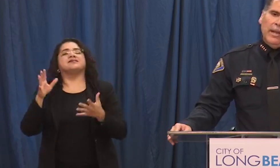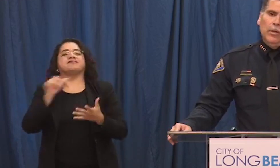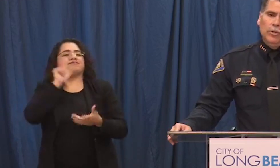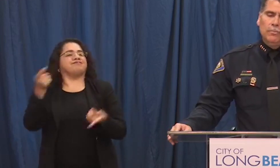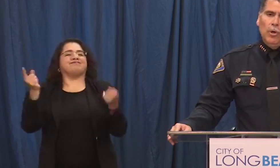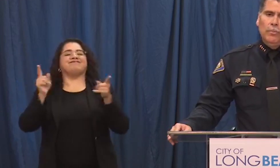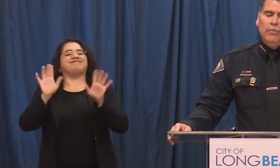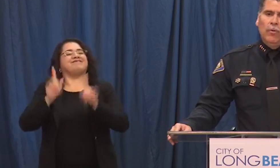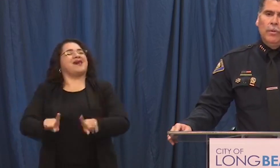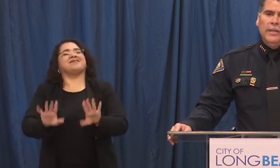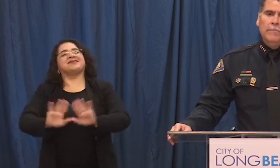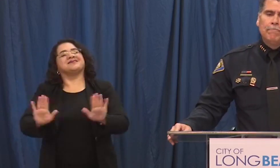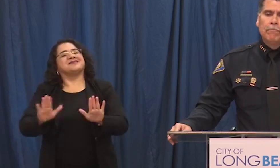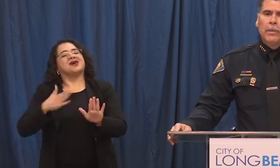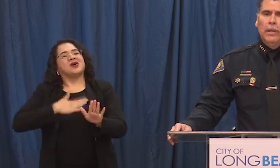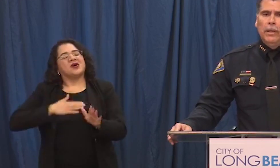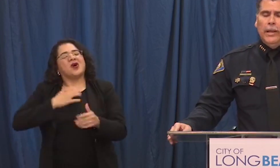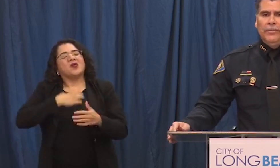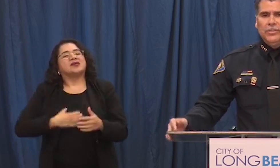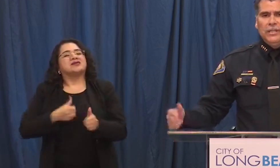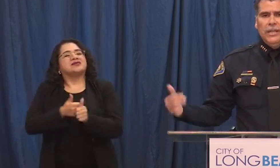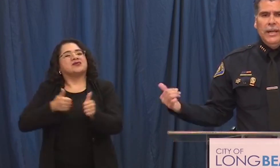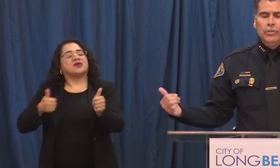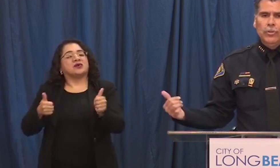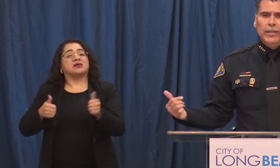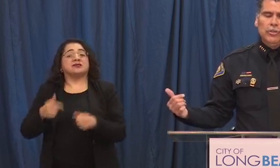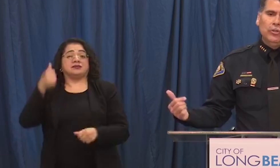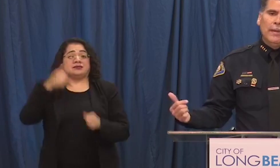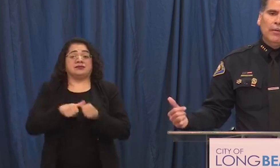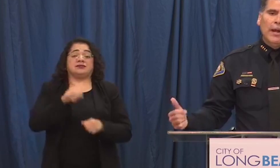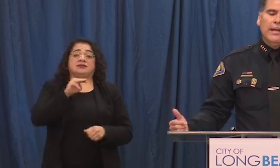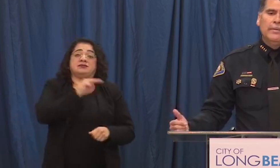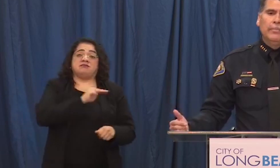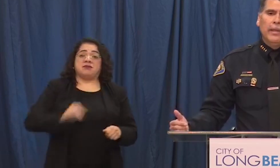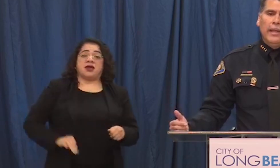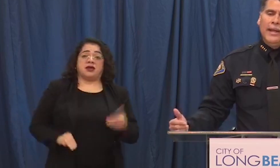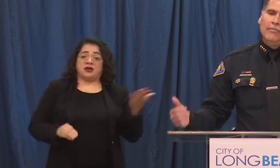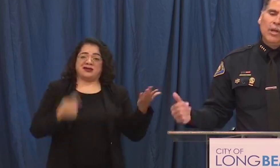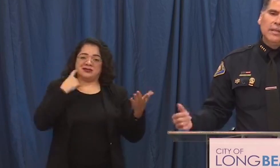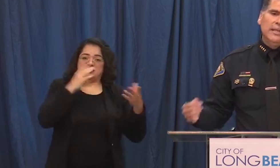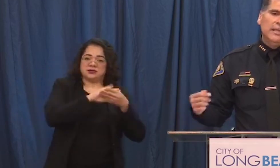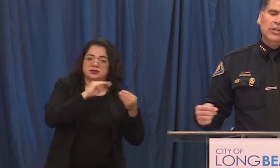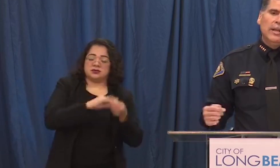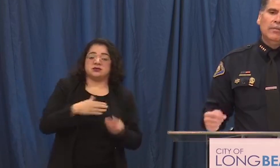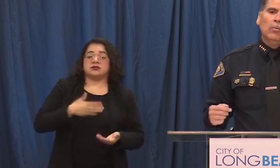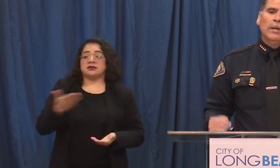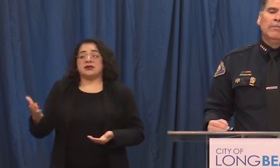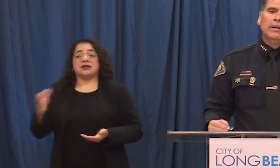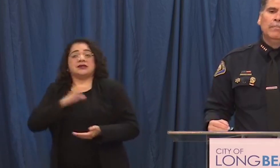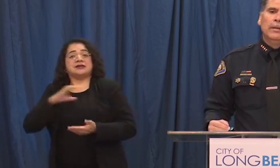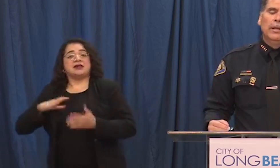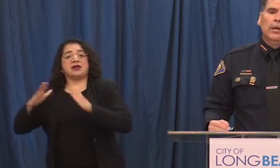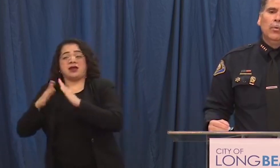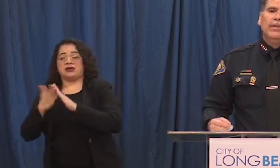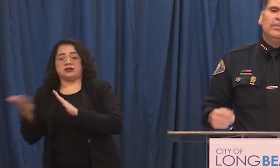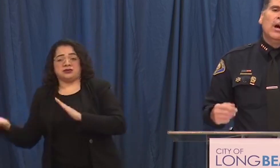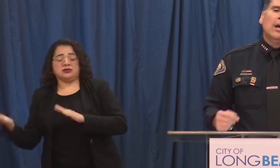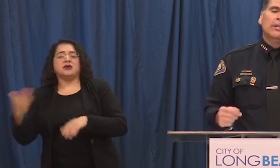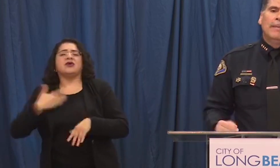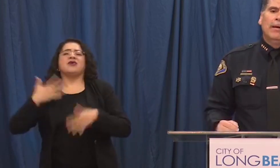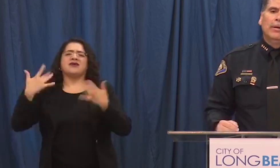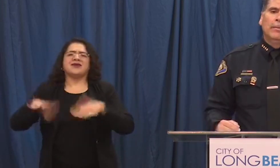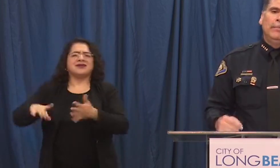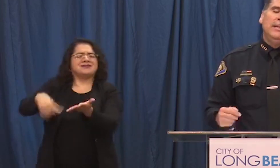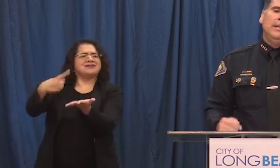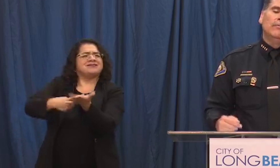with the mayor who spoke before me and the city council that's to my right and I've talked to each and every one of them we've